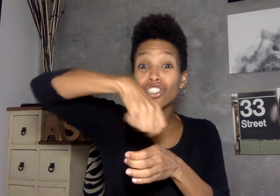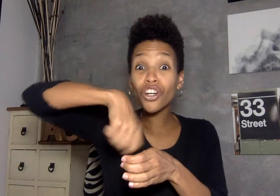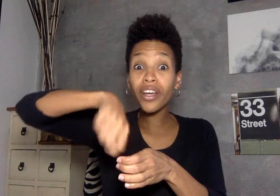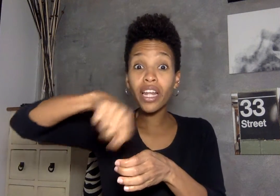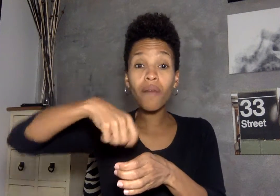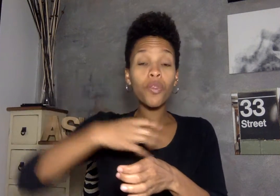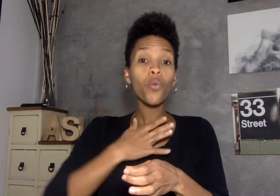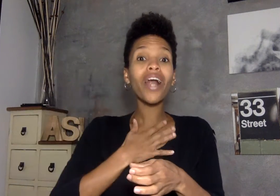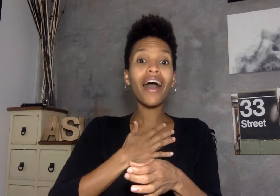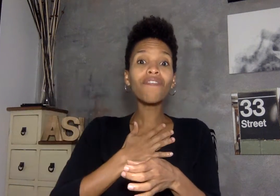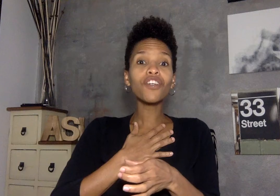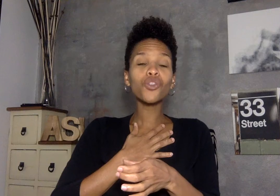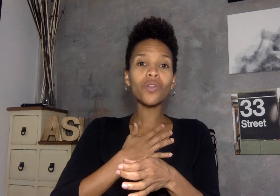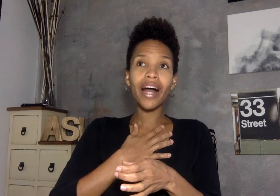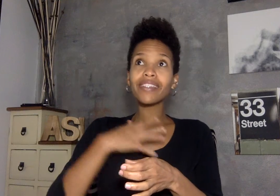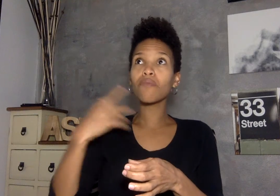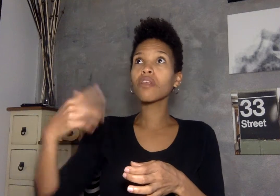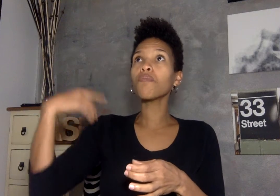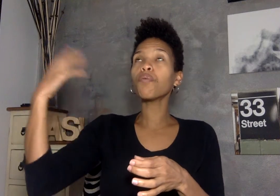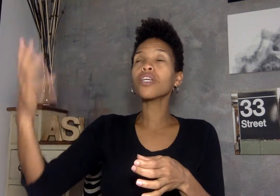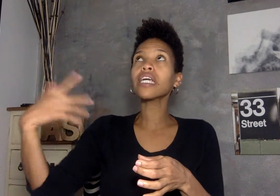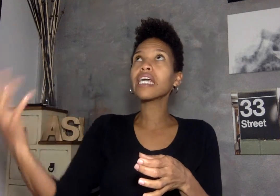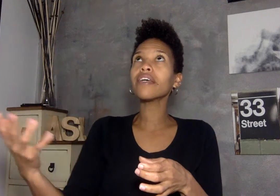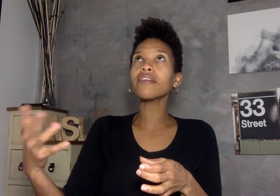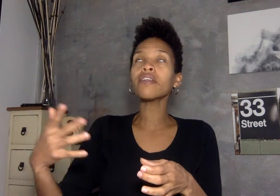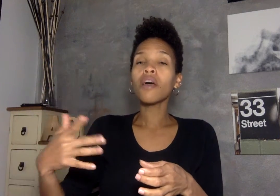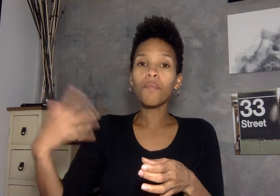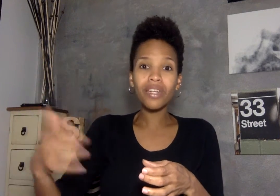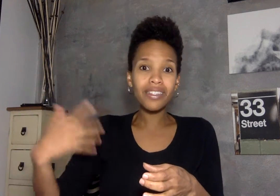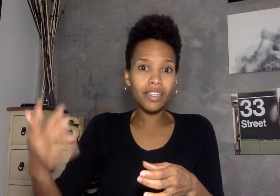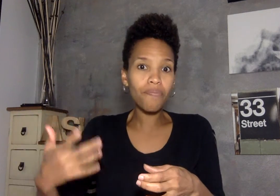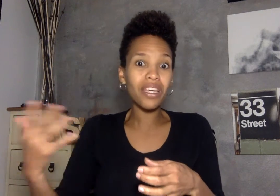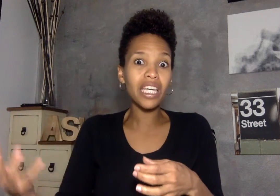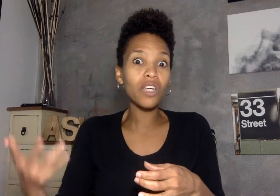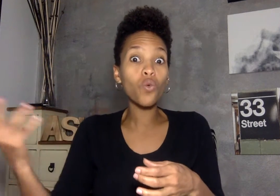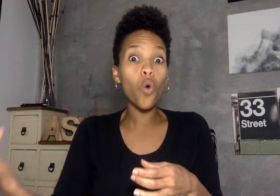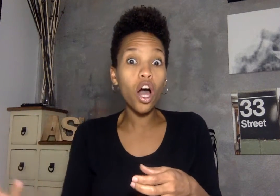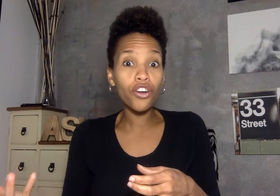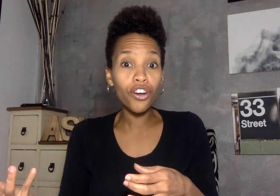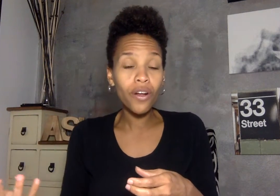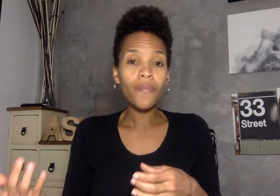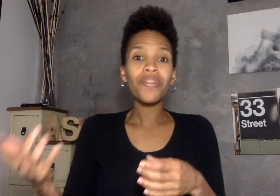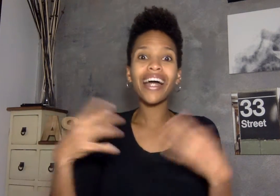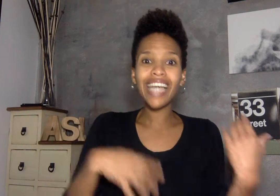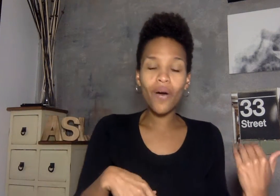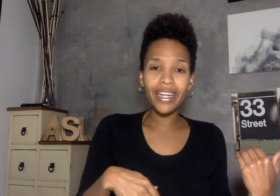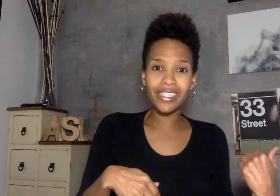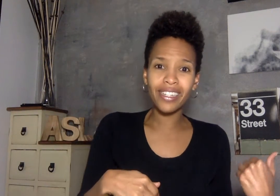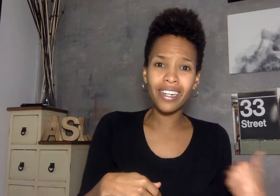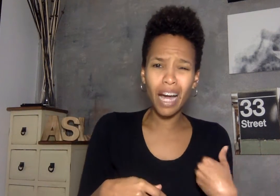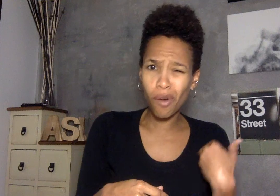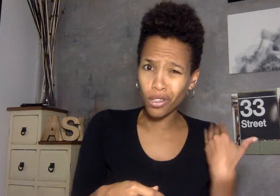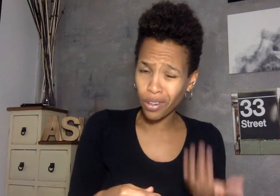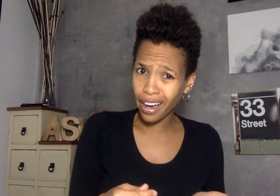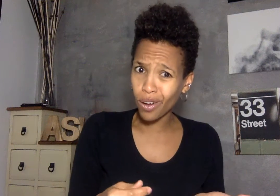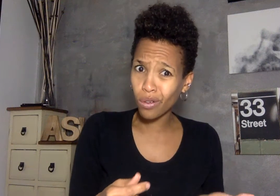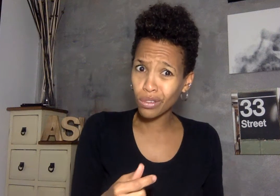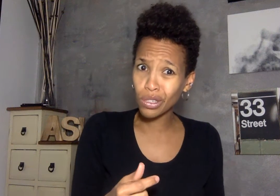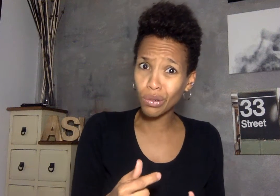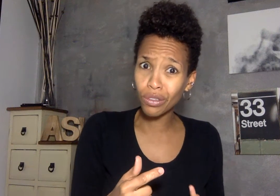stirring it up when i visualize somebody putting in putting something in water that's how i see it i'm also kind of old school